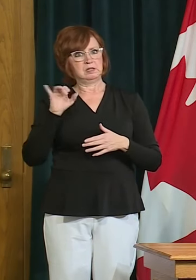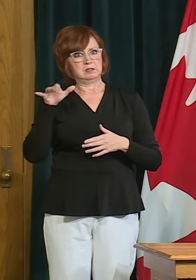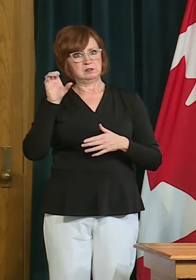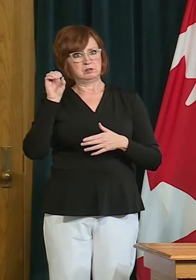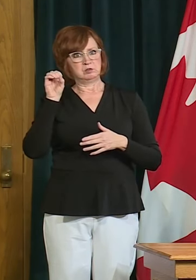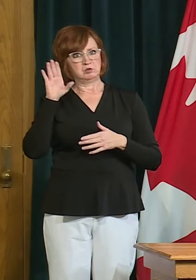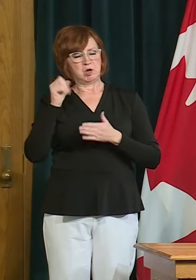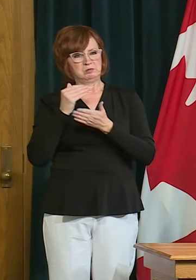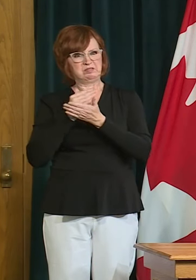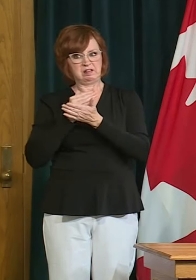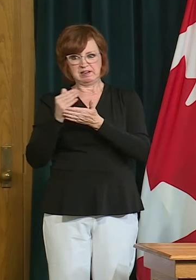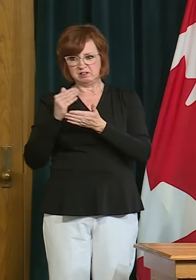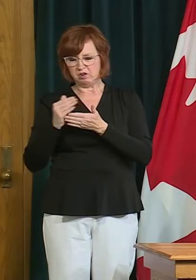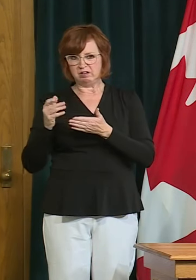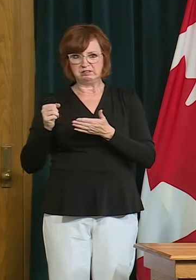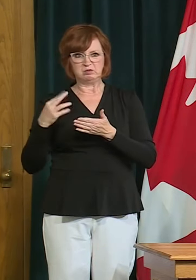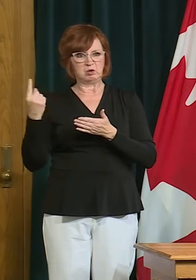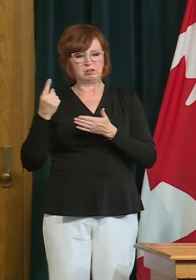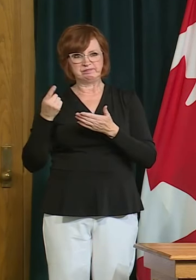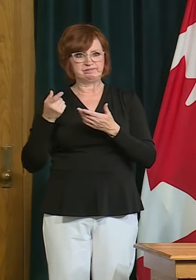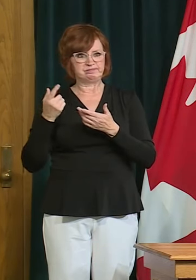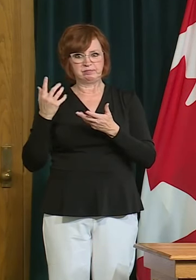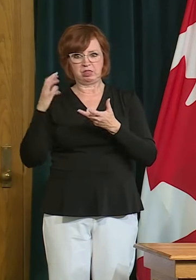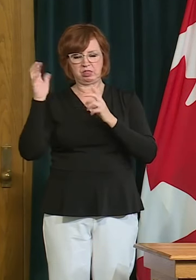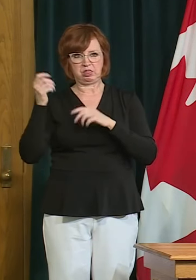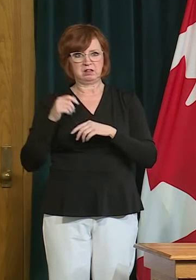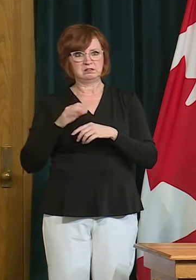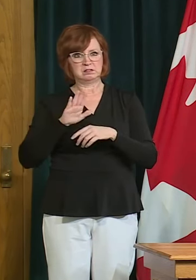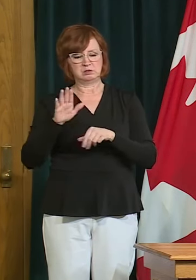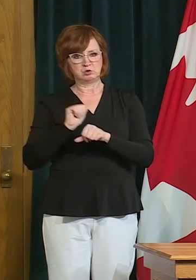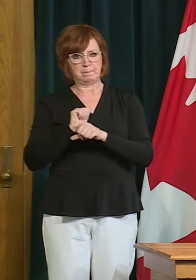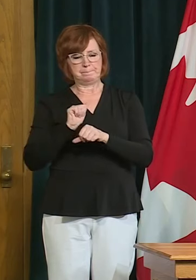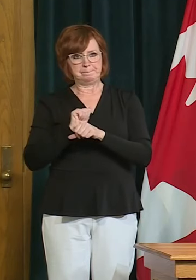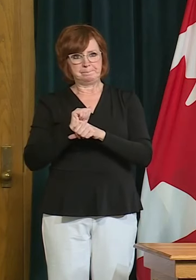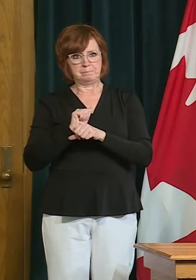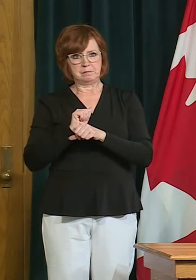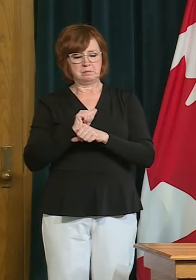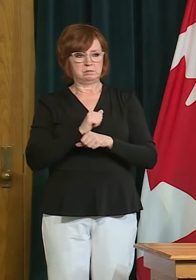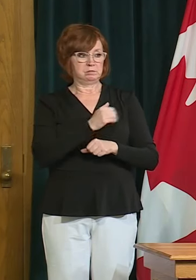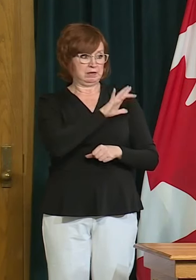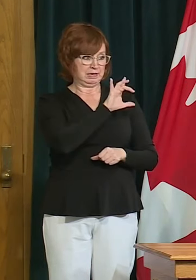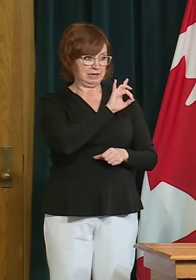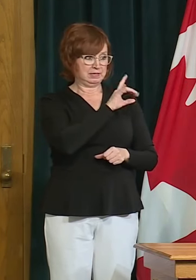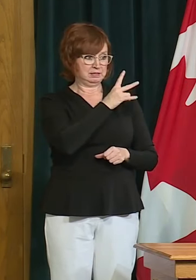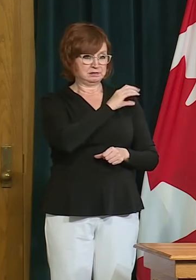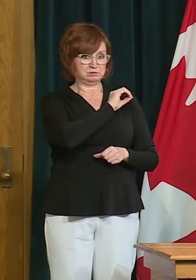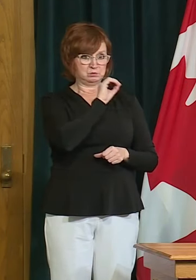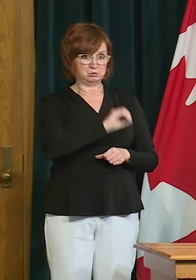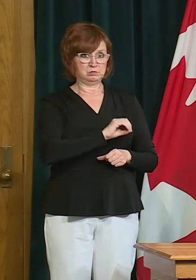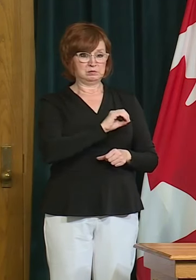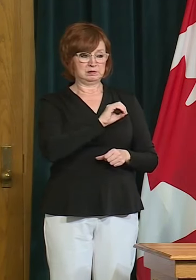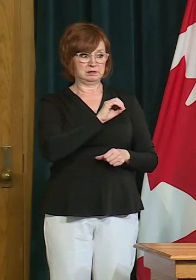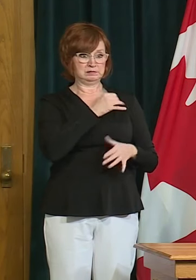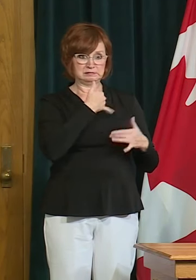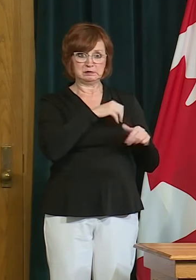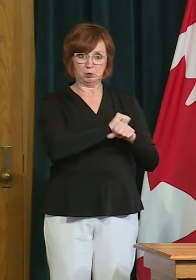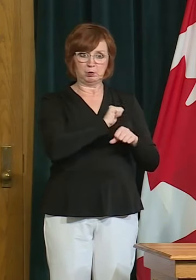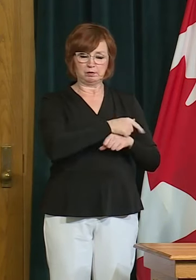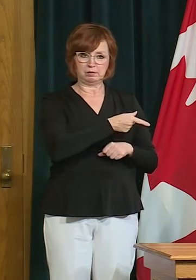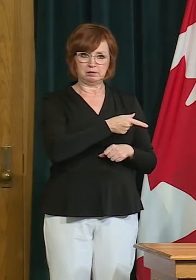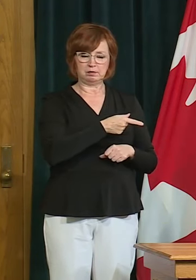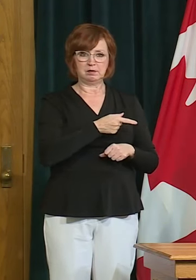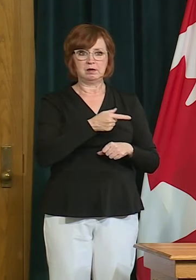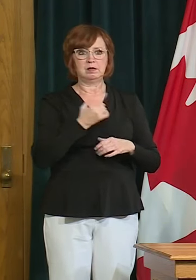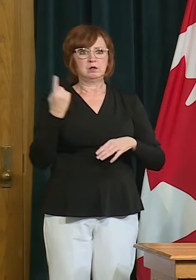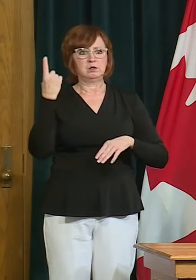of the people continued to go to work throughout this pandemic and we were able to control the spread of this virus our export number is out